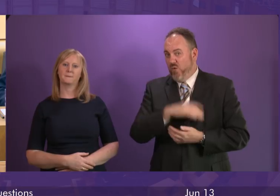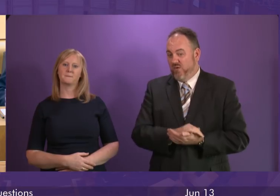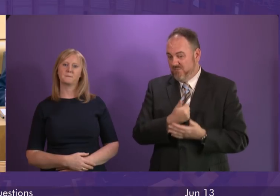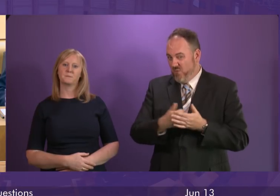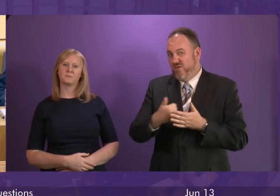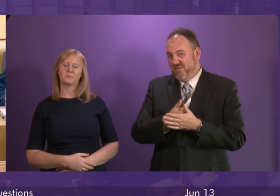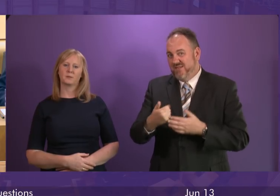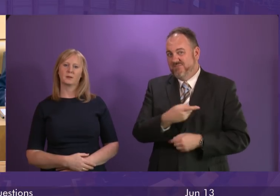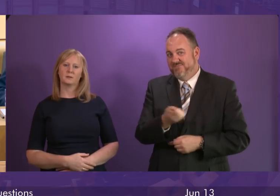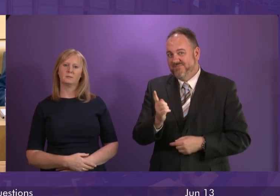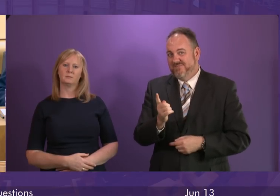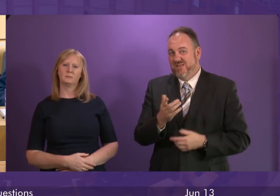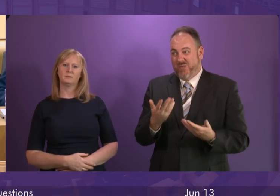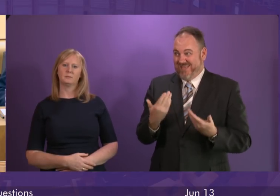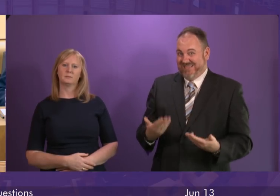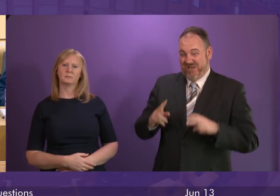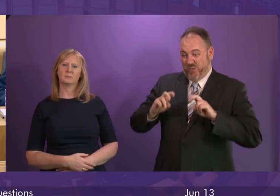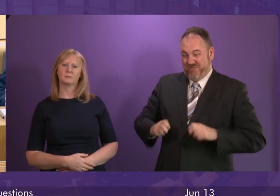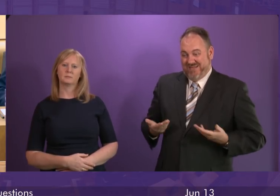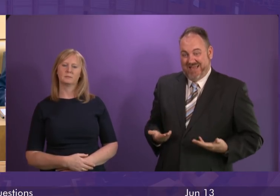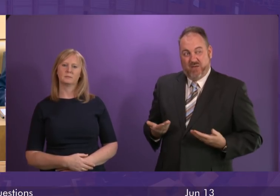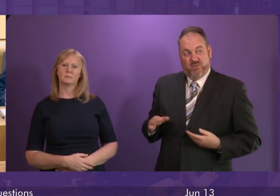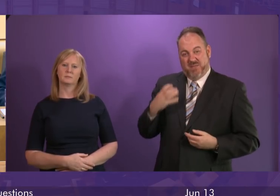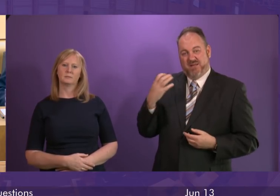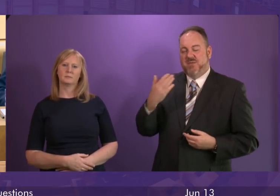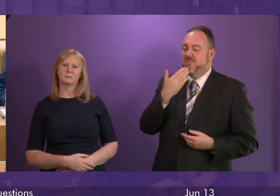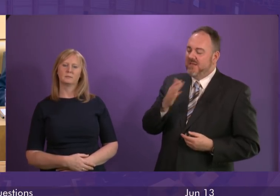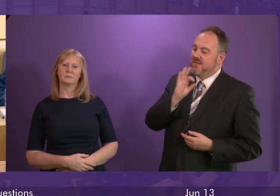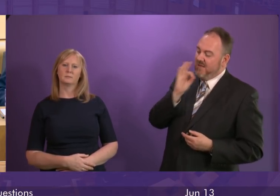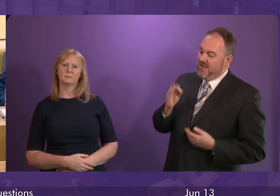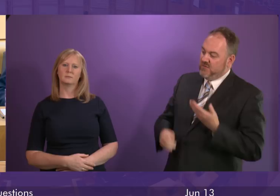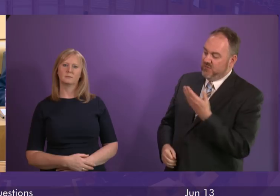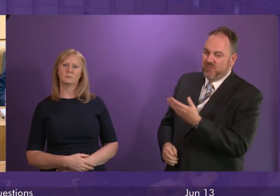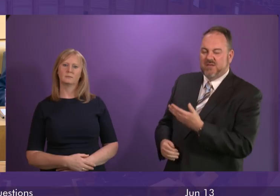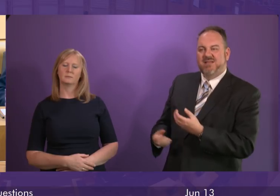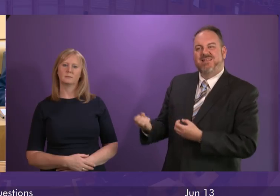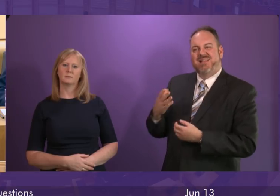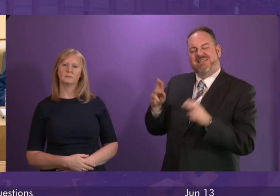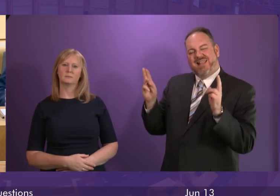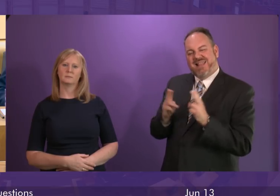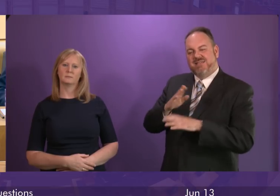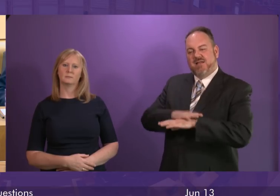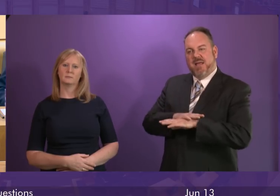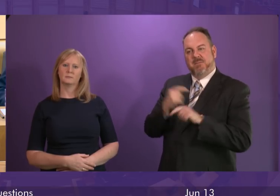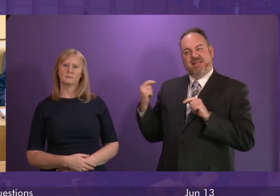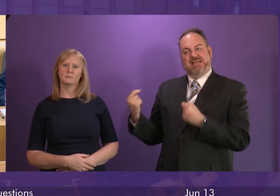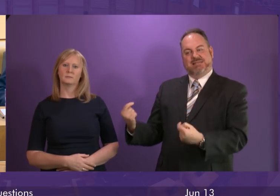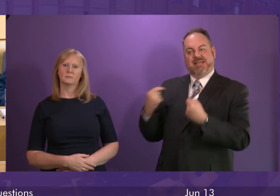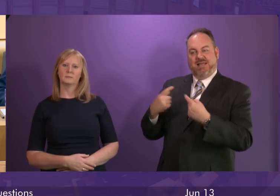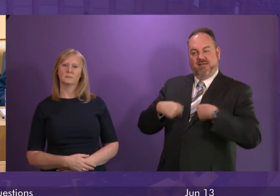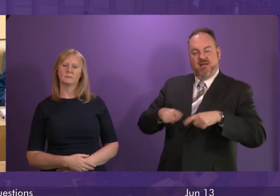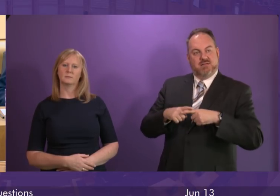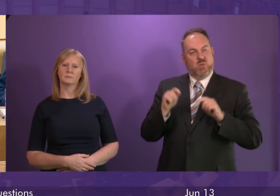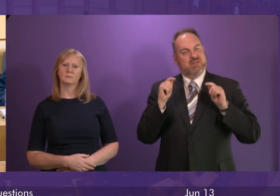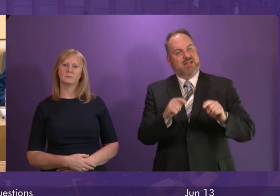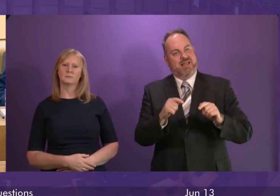conducting an inquiry into this matter. So can I ask the First Minister, will she and her Education Secretary spend a bit less time attacking the messengers and a